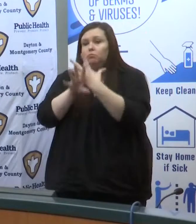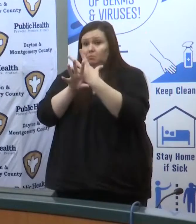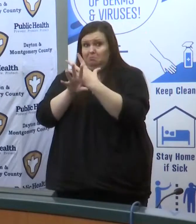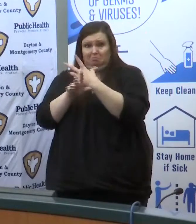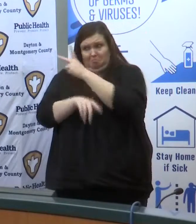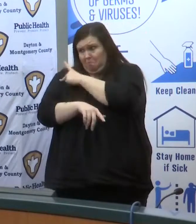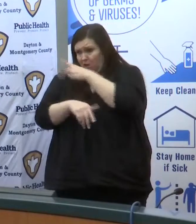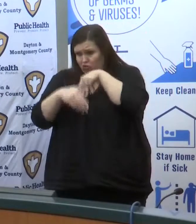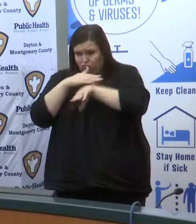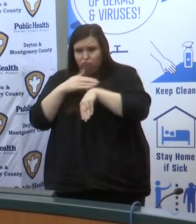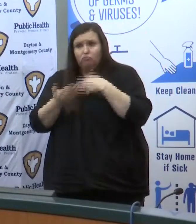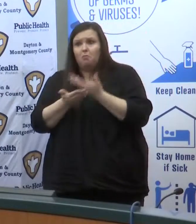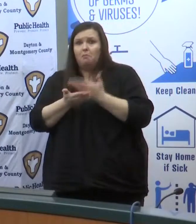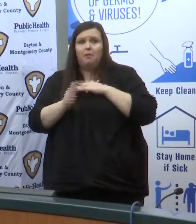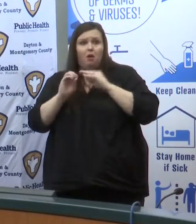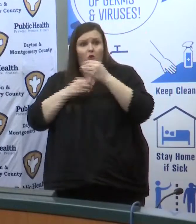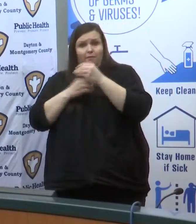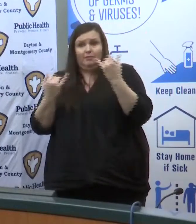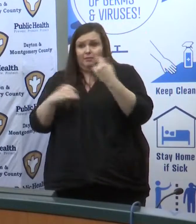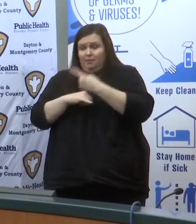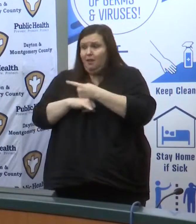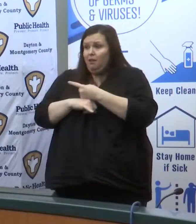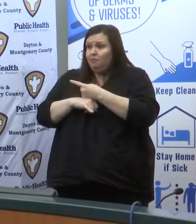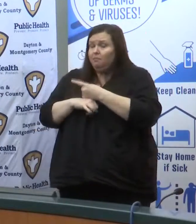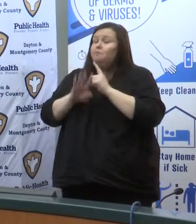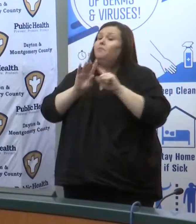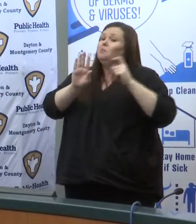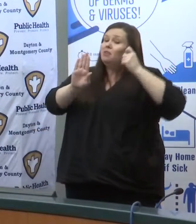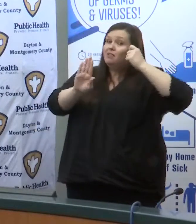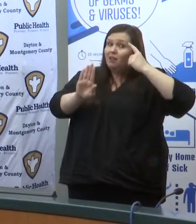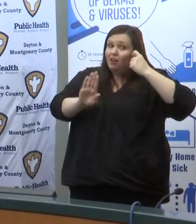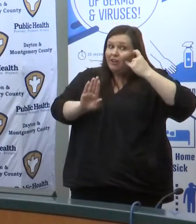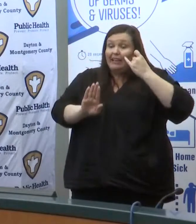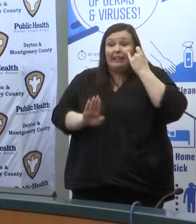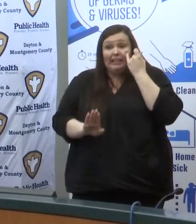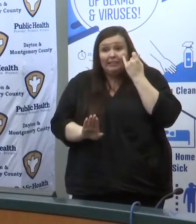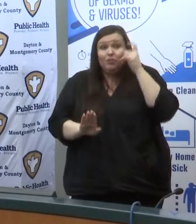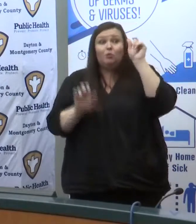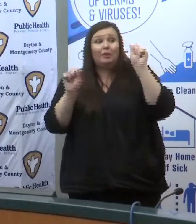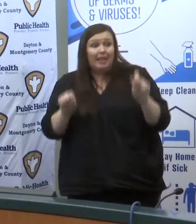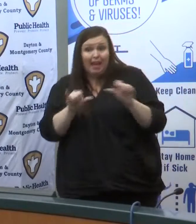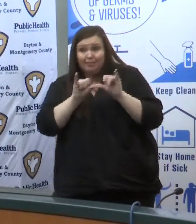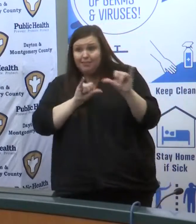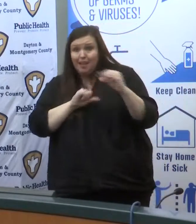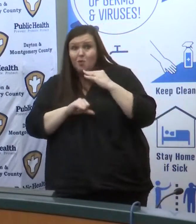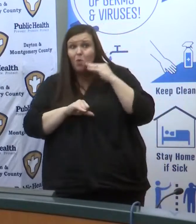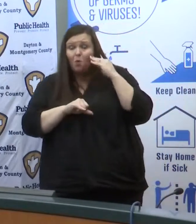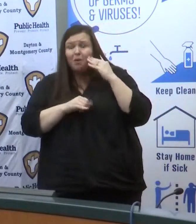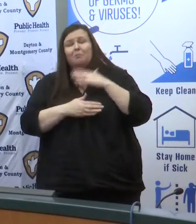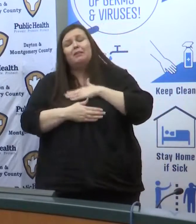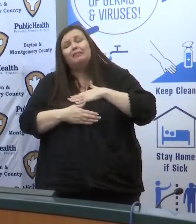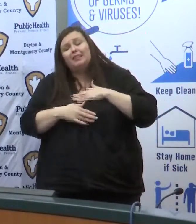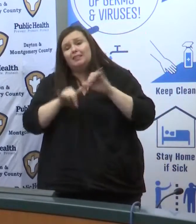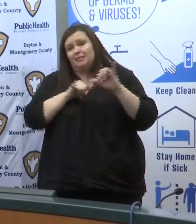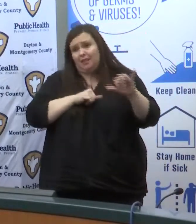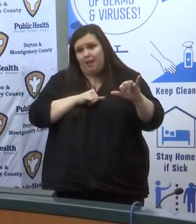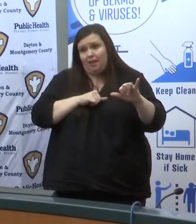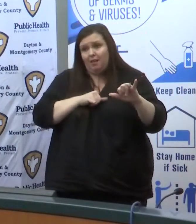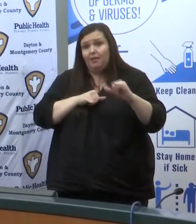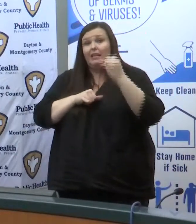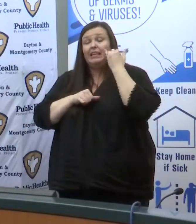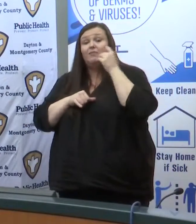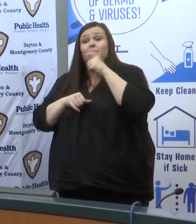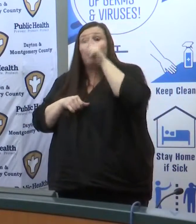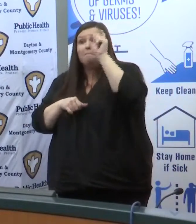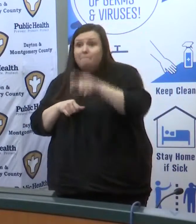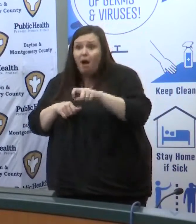but just as I said a minute ago if you don't have to go to the doctor's office reach out to them and there's other